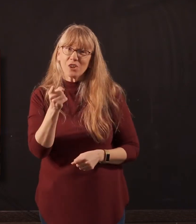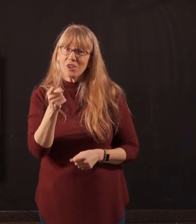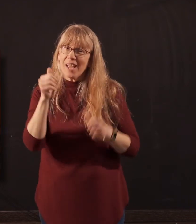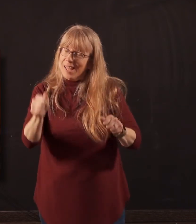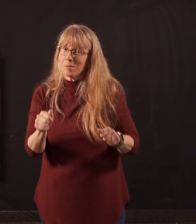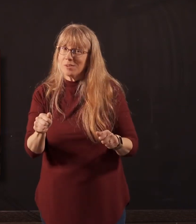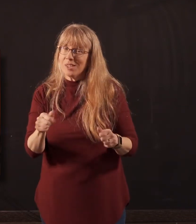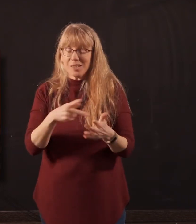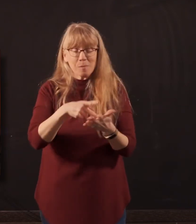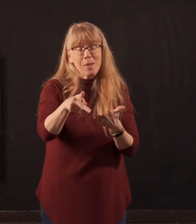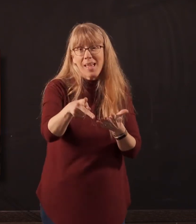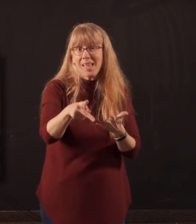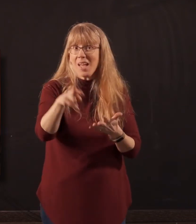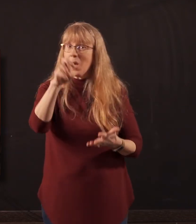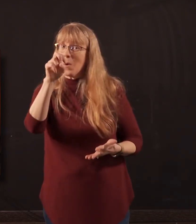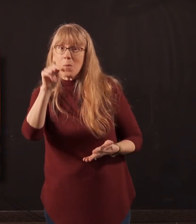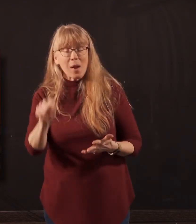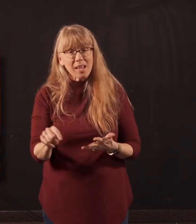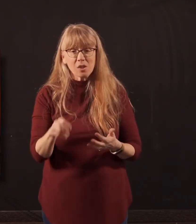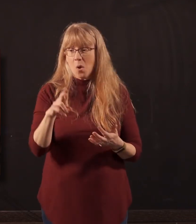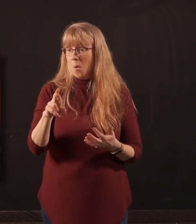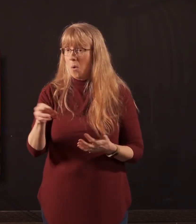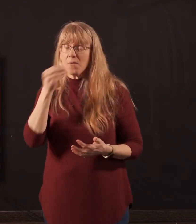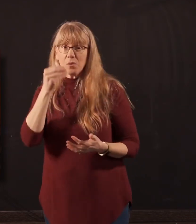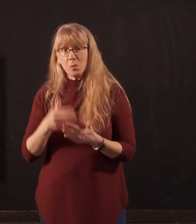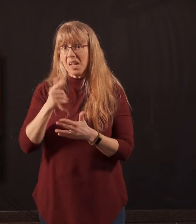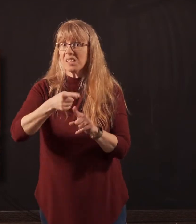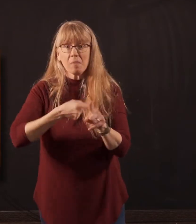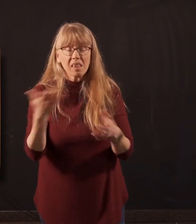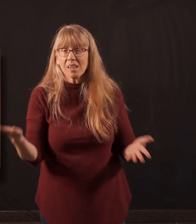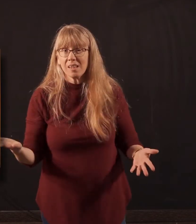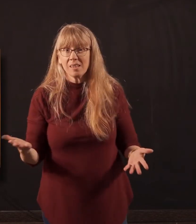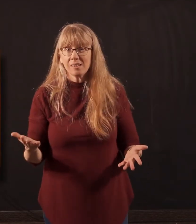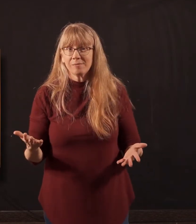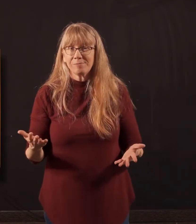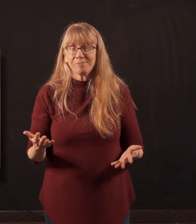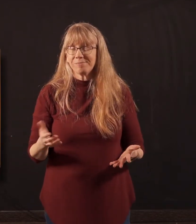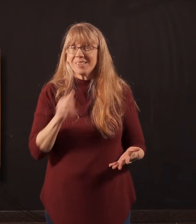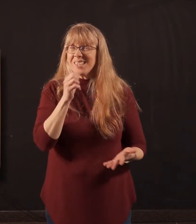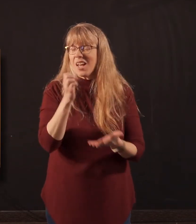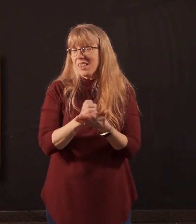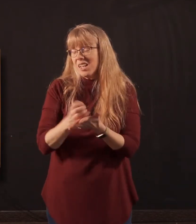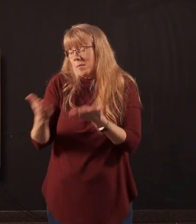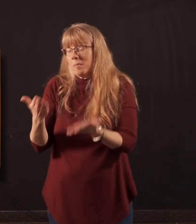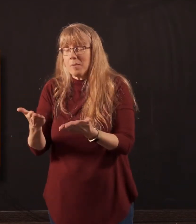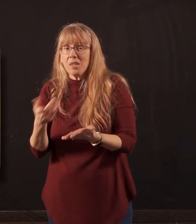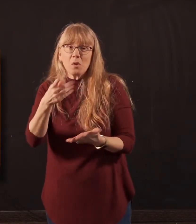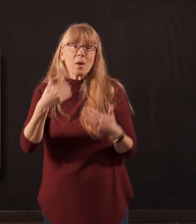to pay the rent or put food on the table next month. If you're not the economy, maybe you have lost confidence